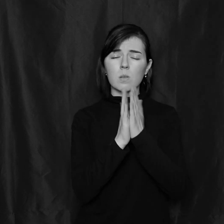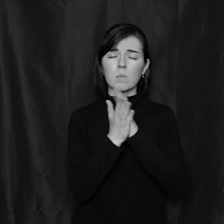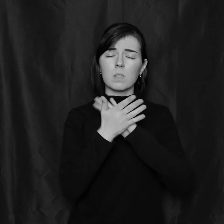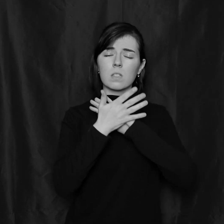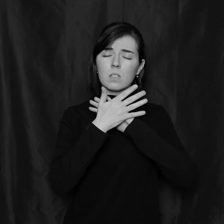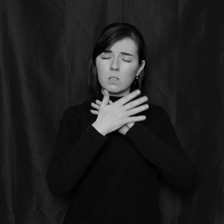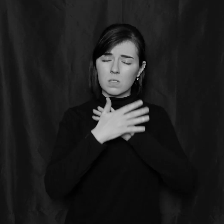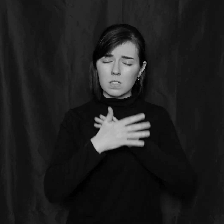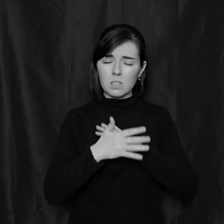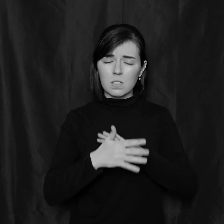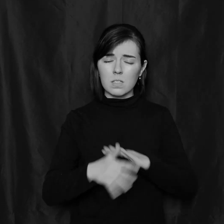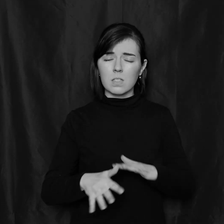peacefully.